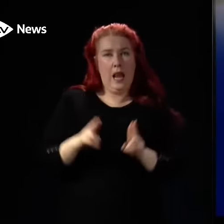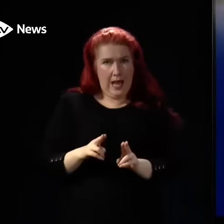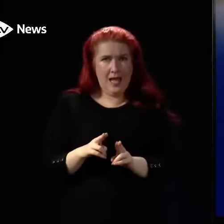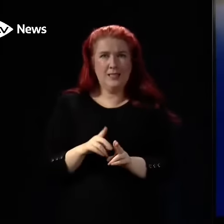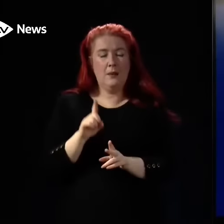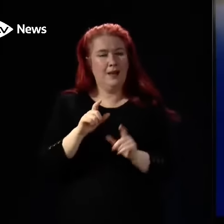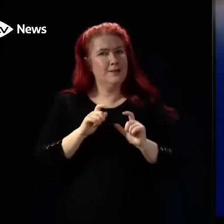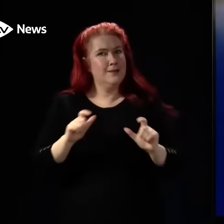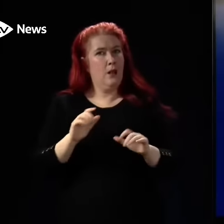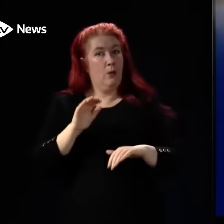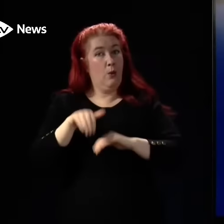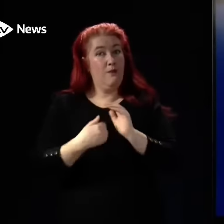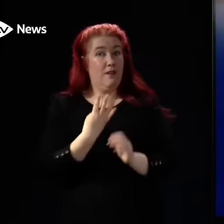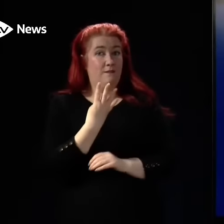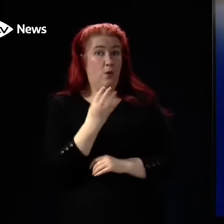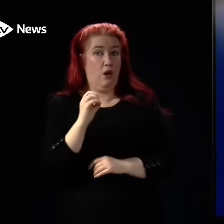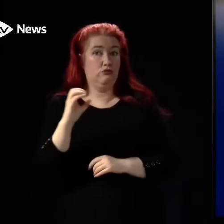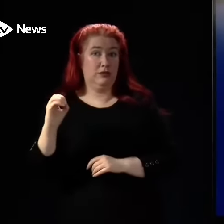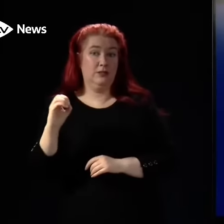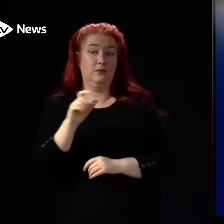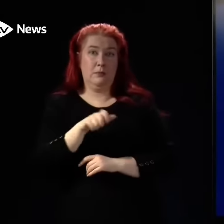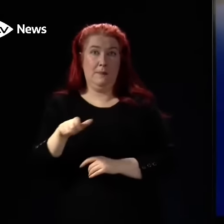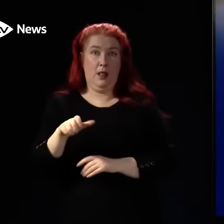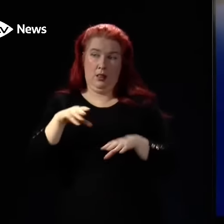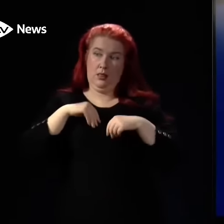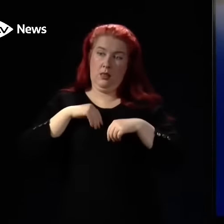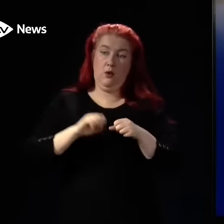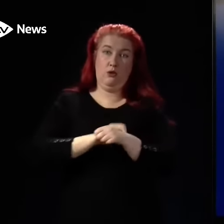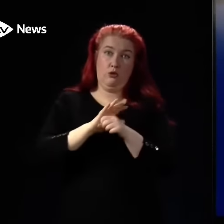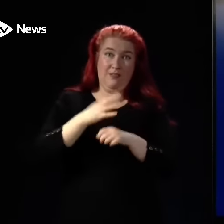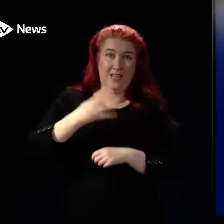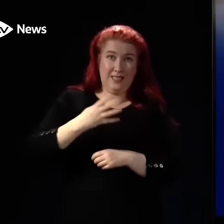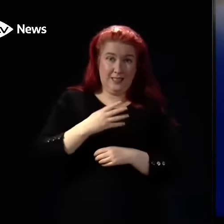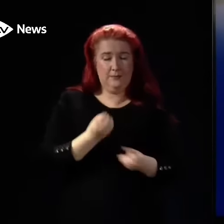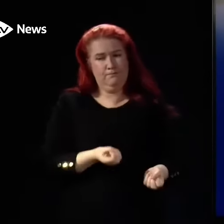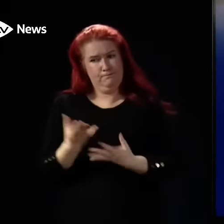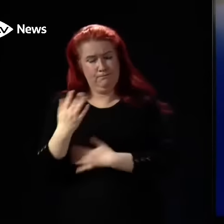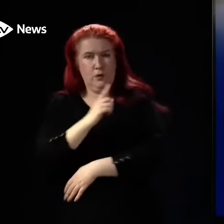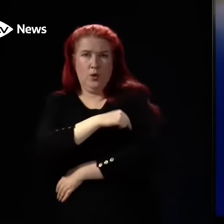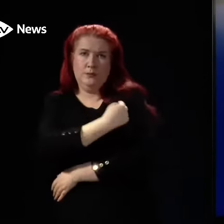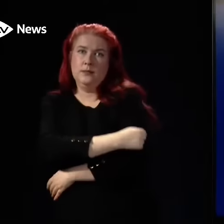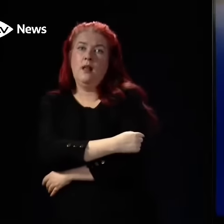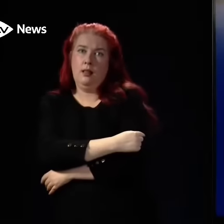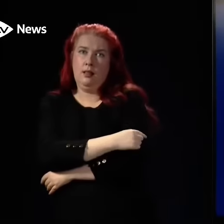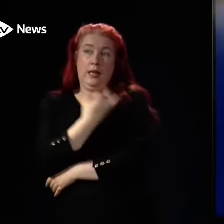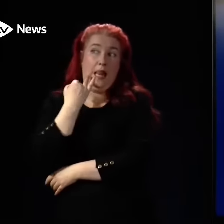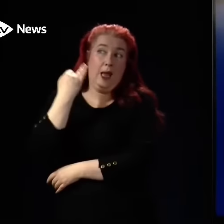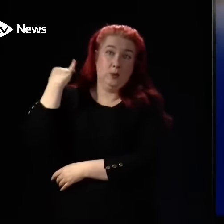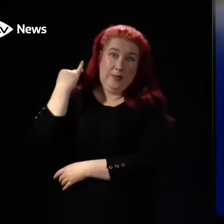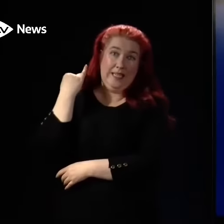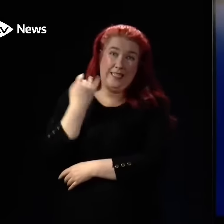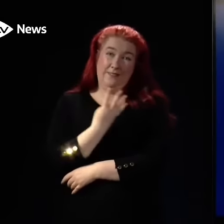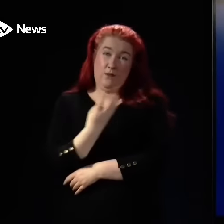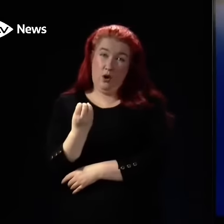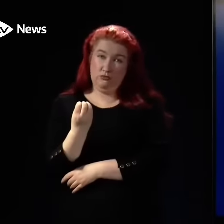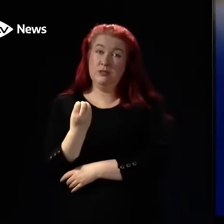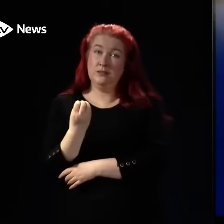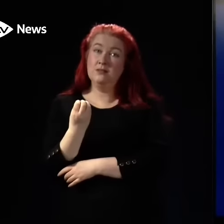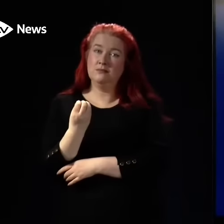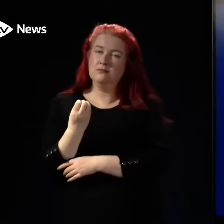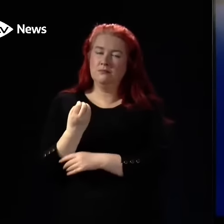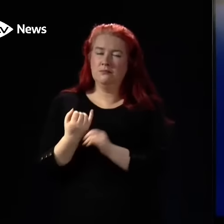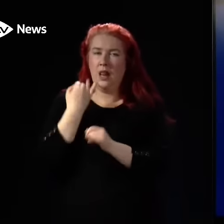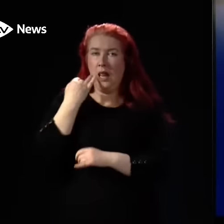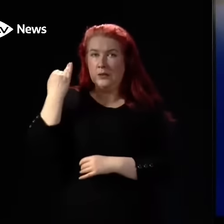more than 400 people with that virus were admitted to hospital just last week. In total